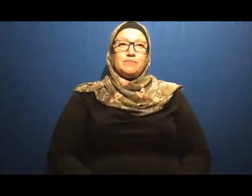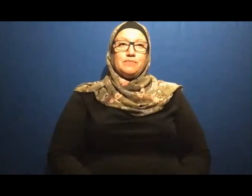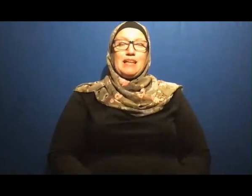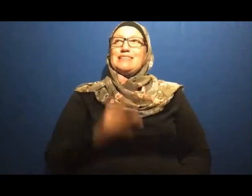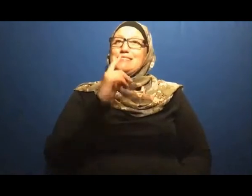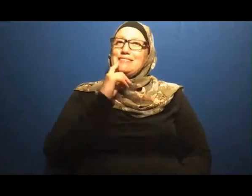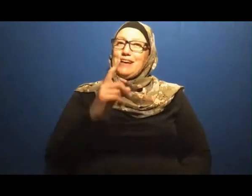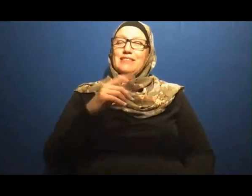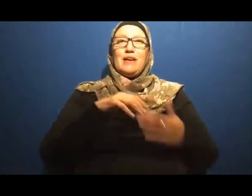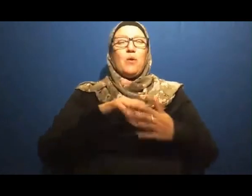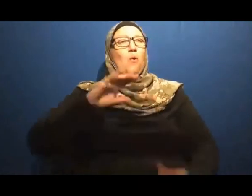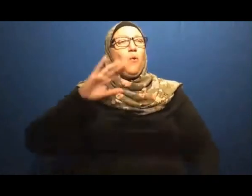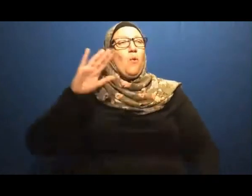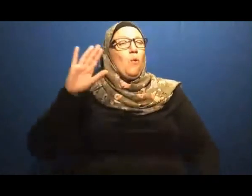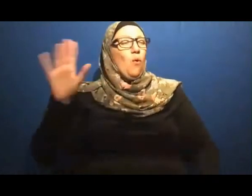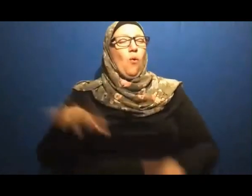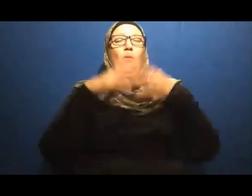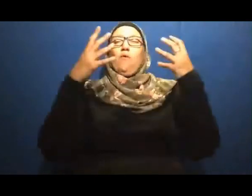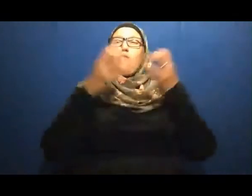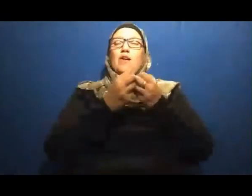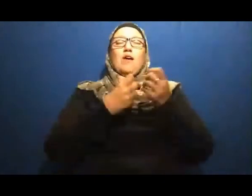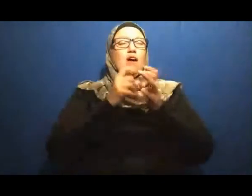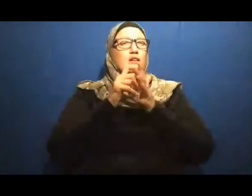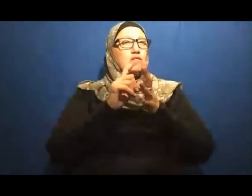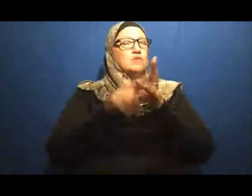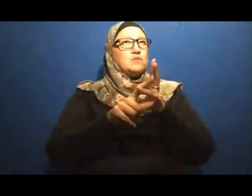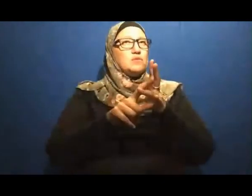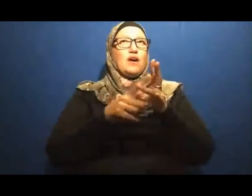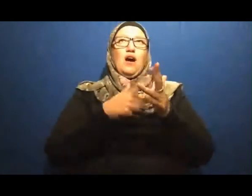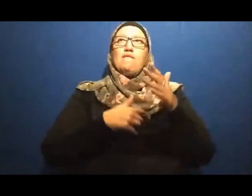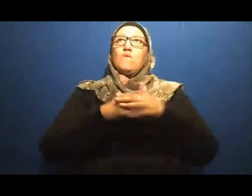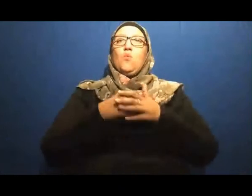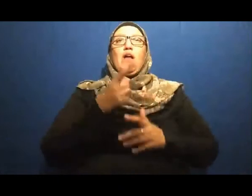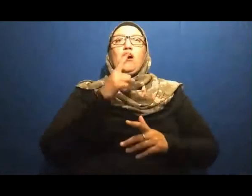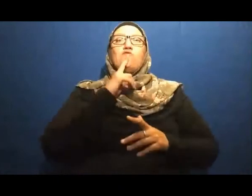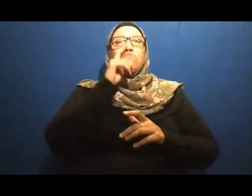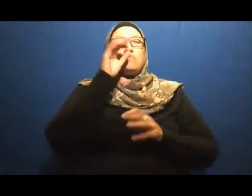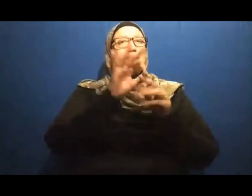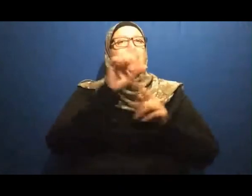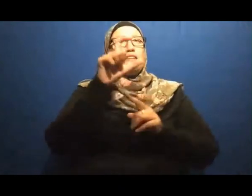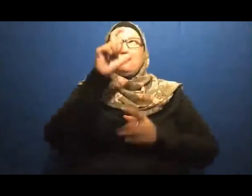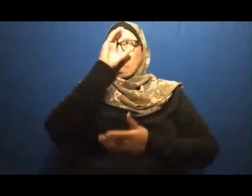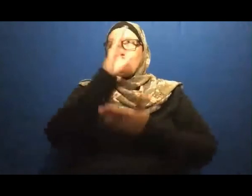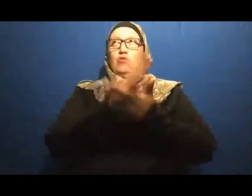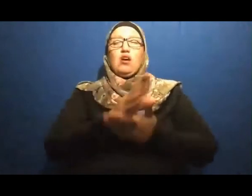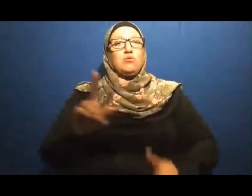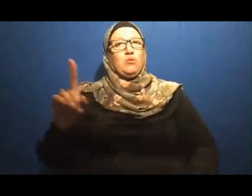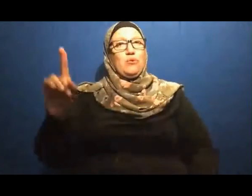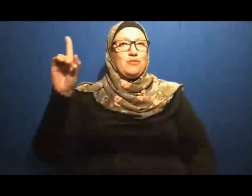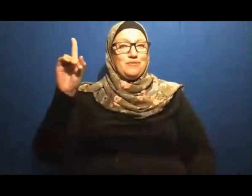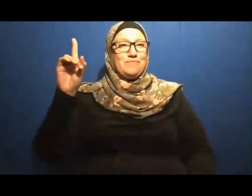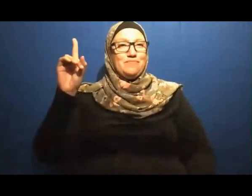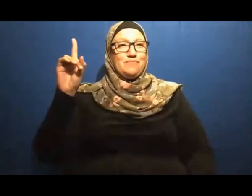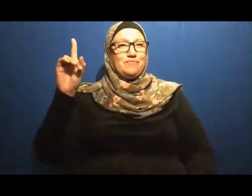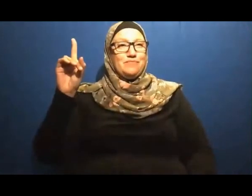all my affairs I put my trust in God I always feel comfortable That my trust is in God And also when it comes to